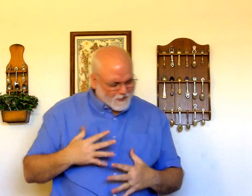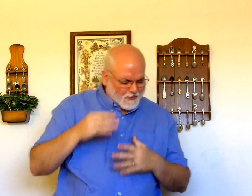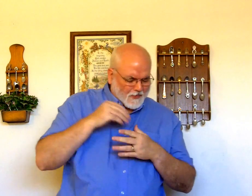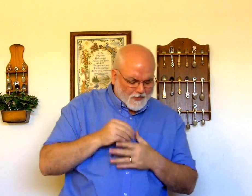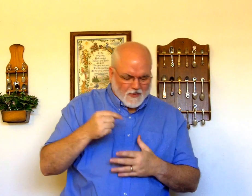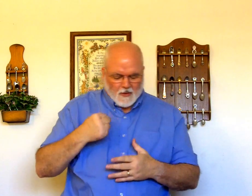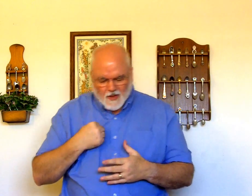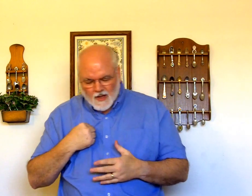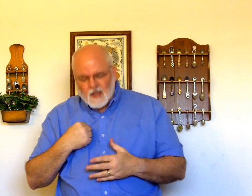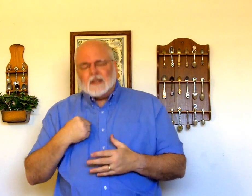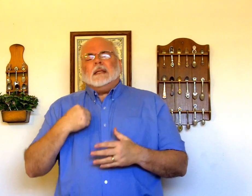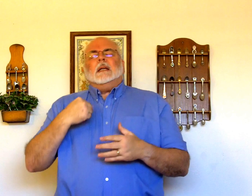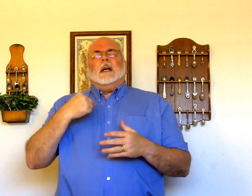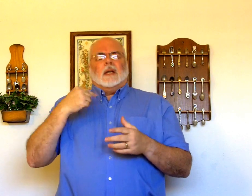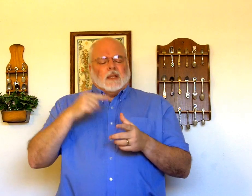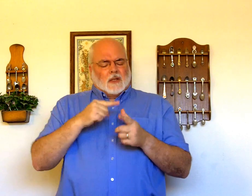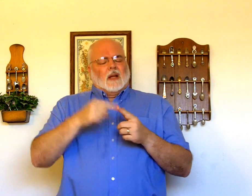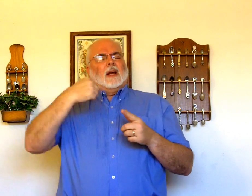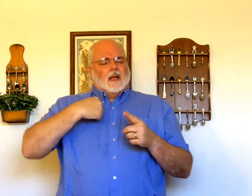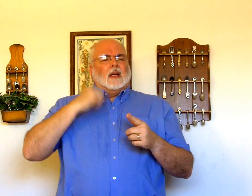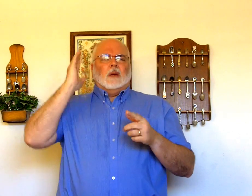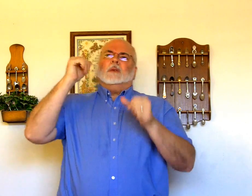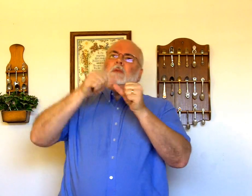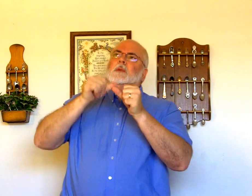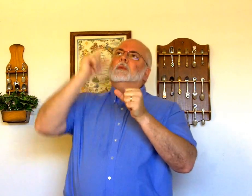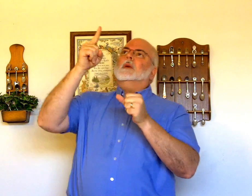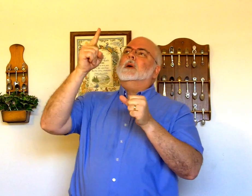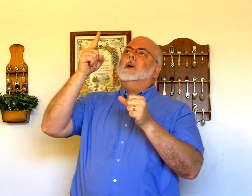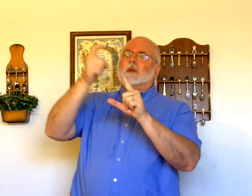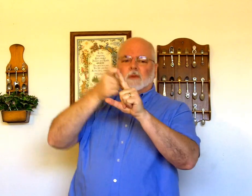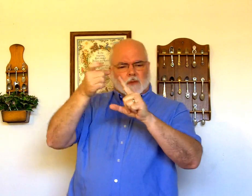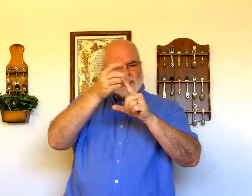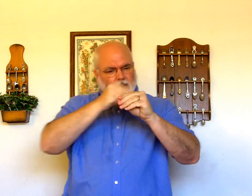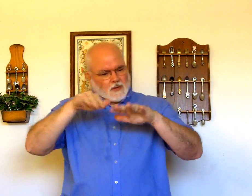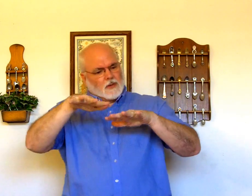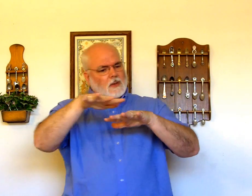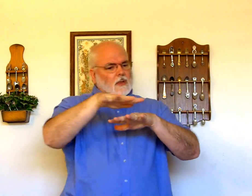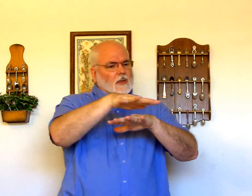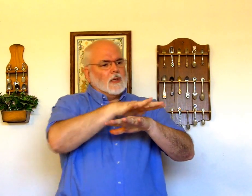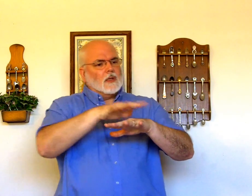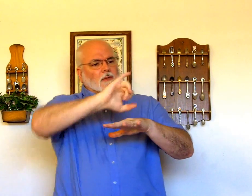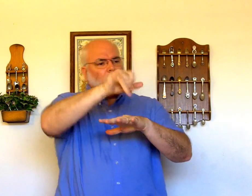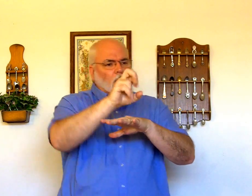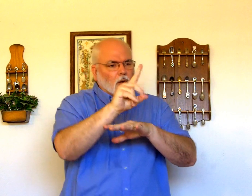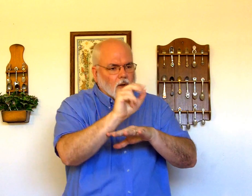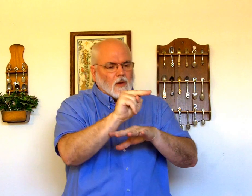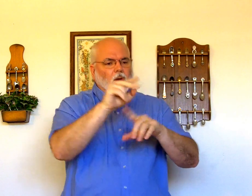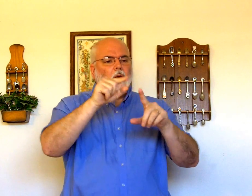therefore I remember you, from the land of Jordan and of Hermon, from Mount Mizar.